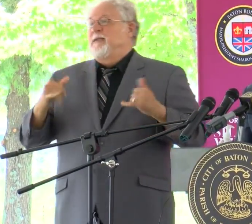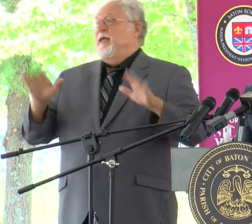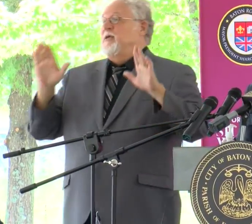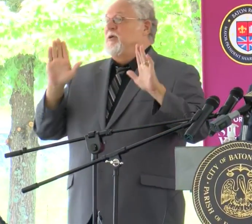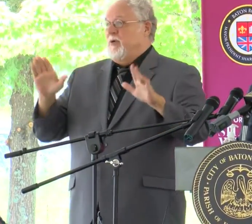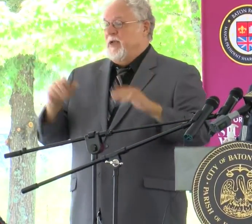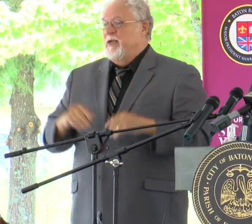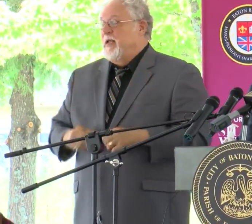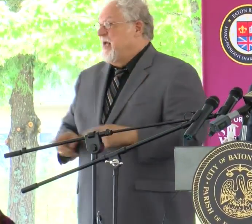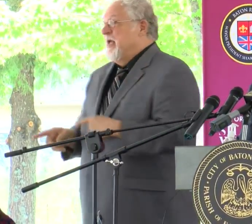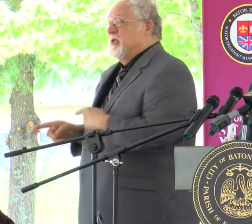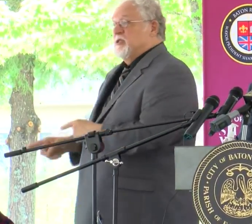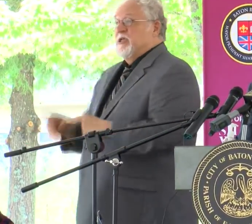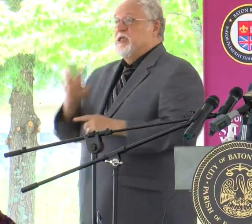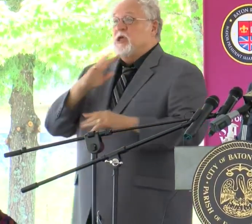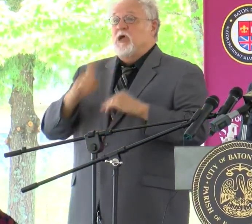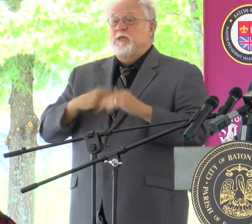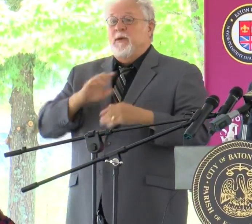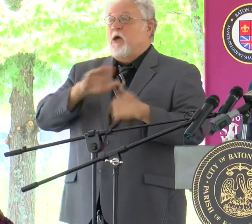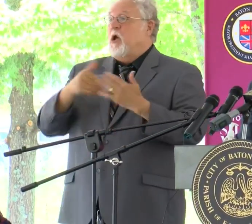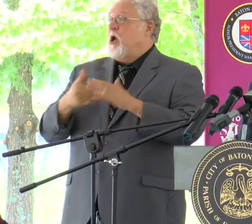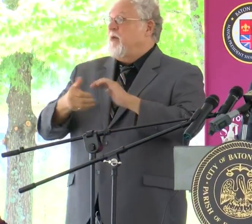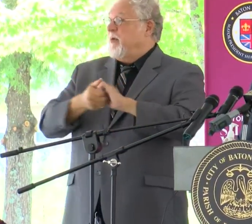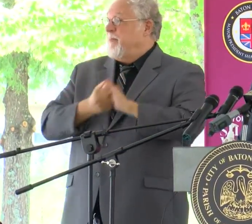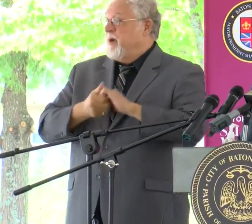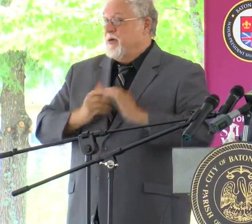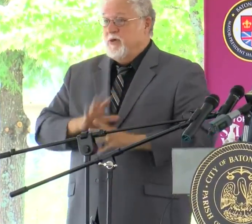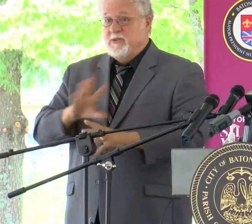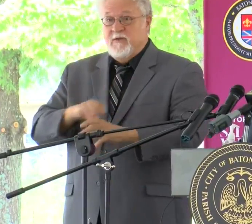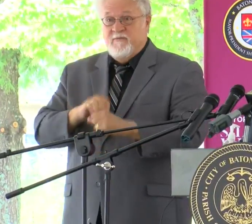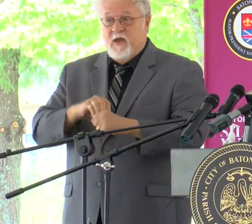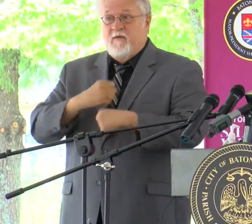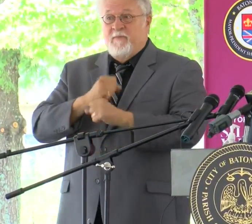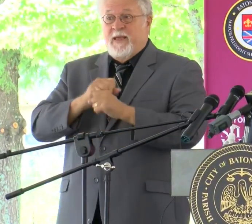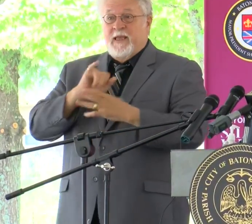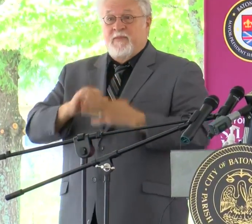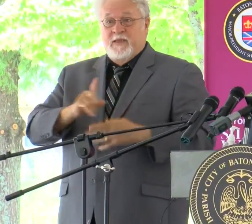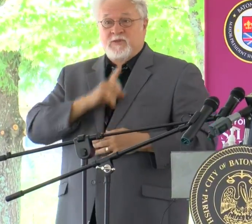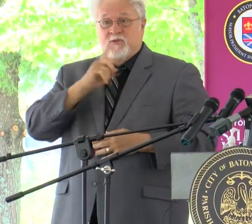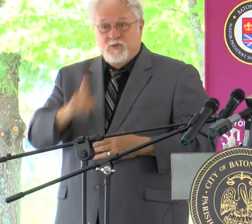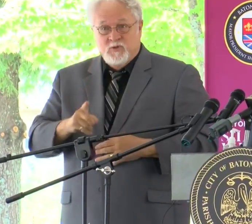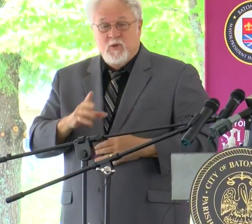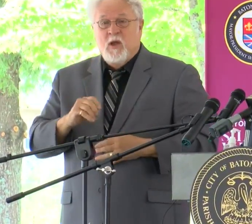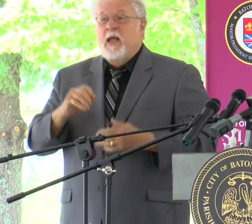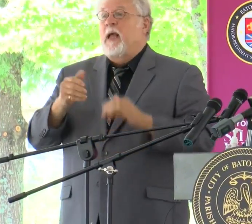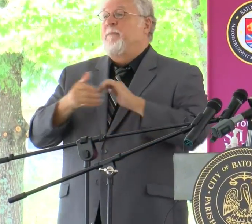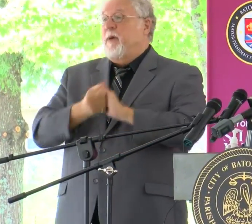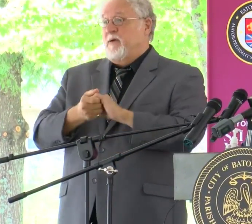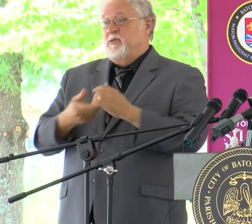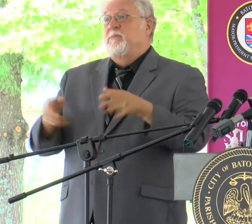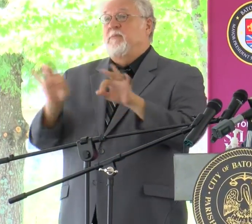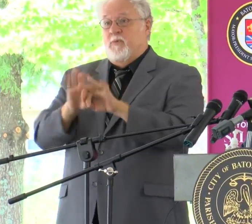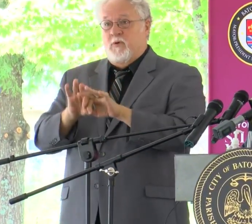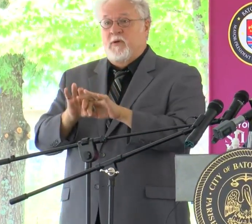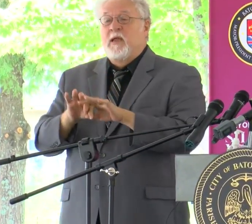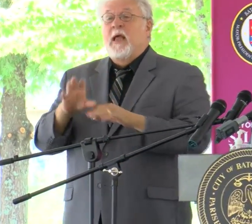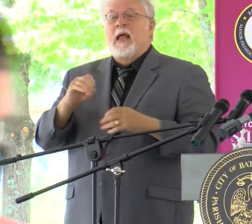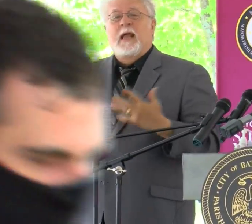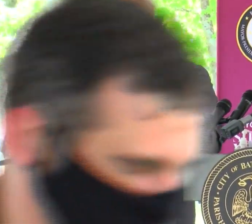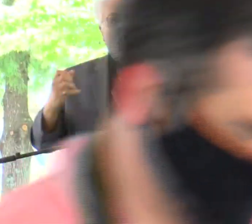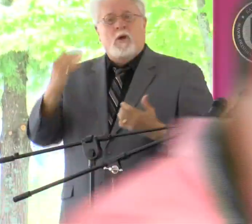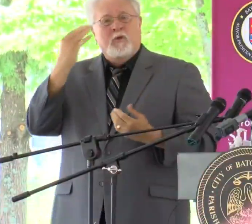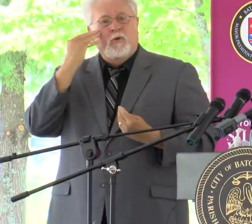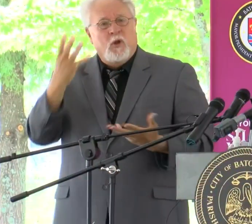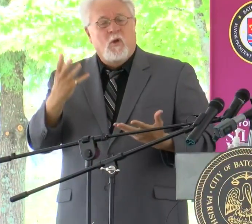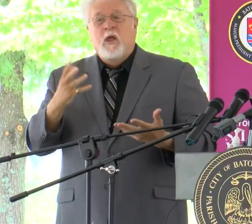day. She talked about all the partners that were involved in making this a reality, and partnership is certainly important. And I want you to